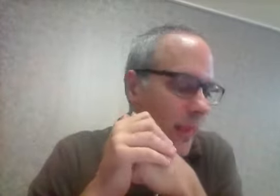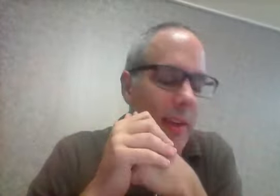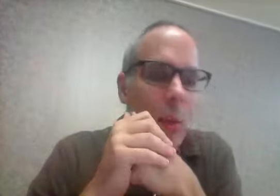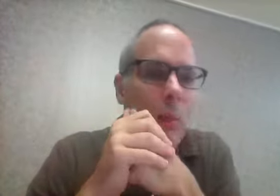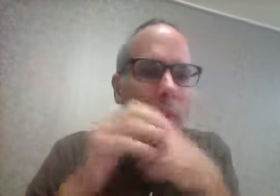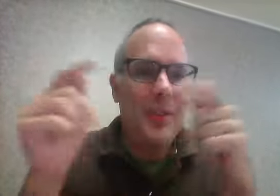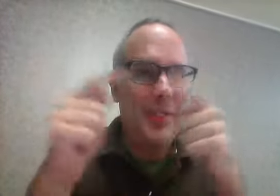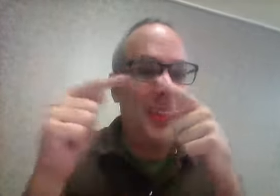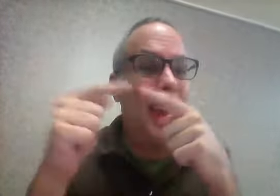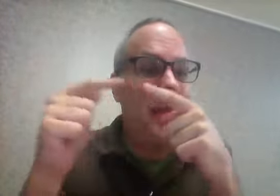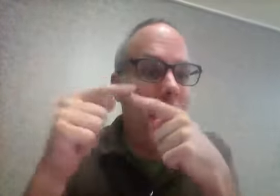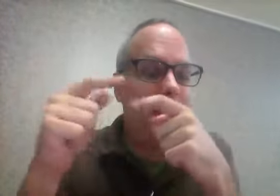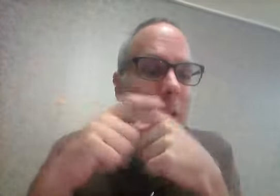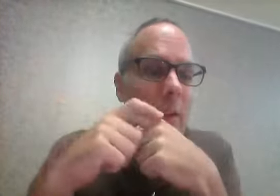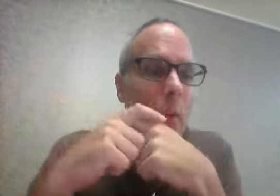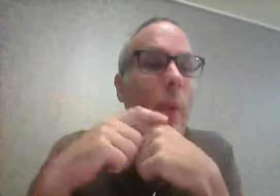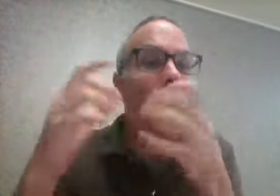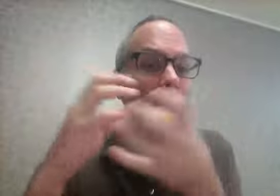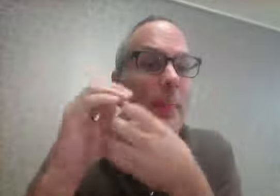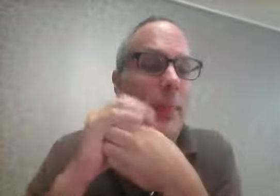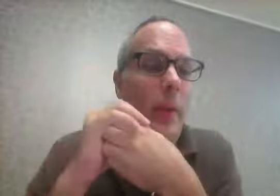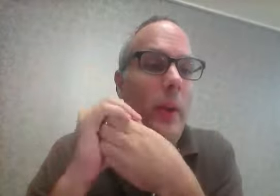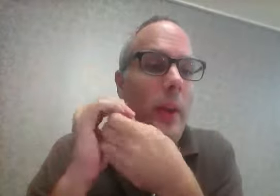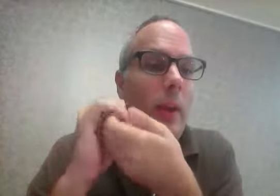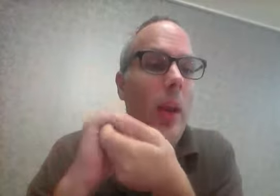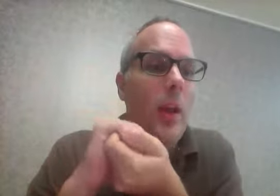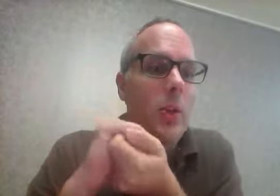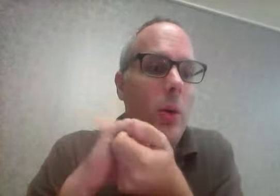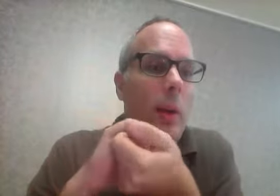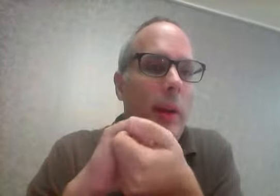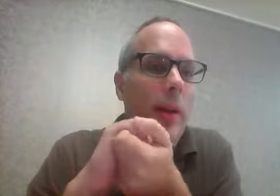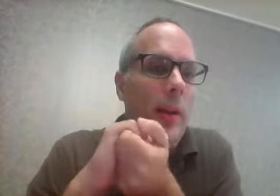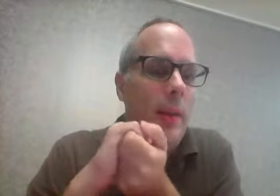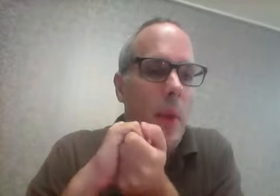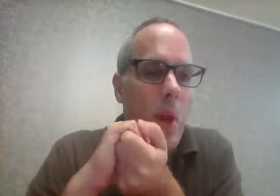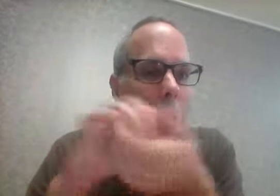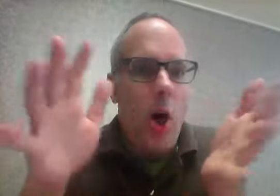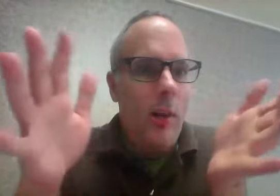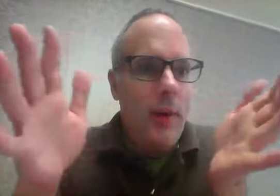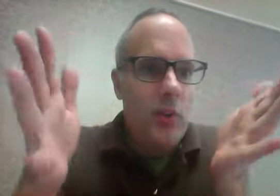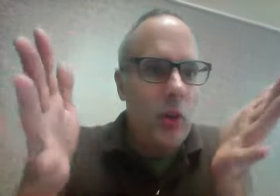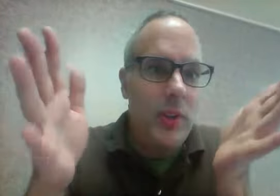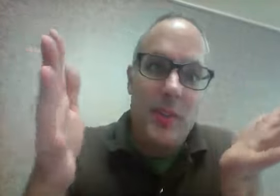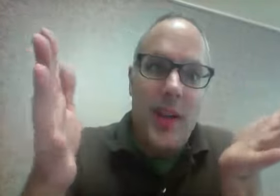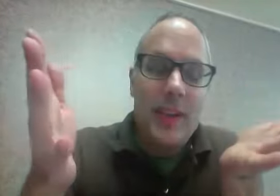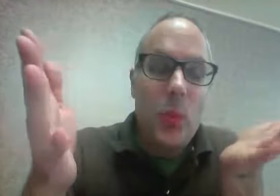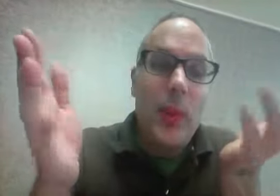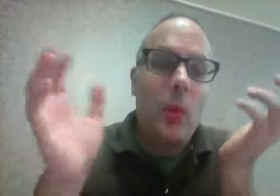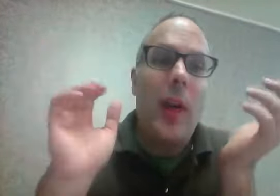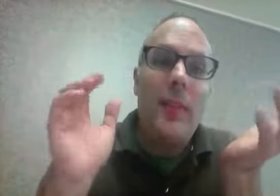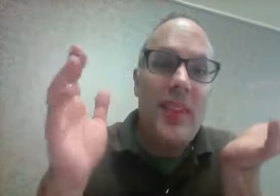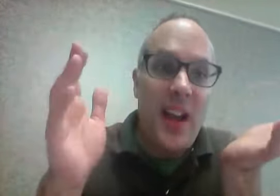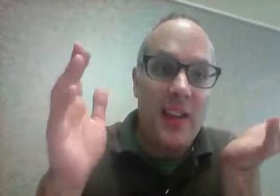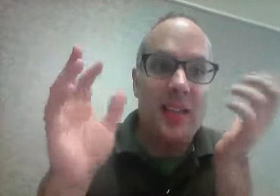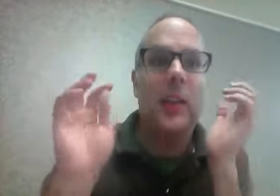Include means together. Together with something. OK, so like all my students next week will have a test,